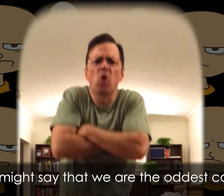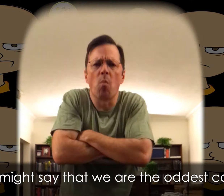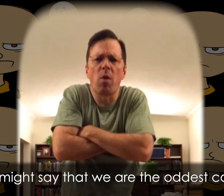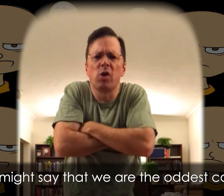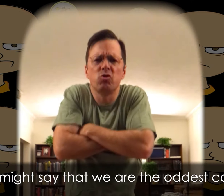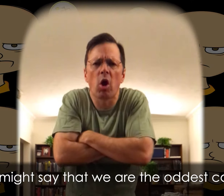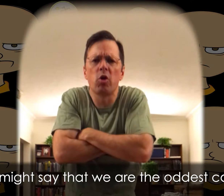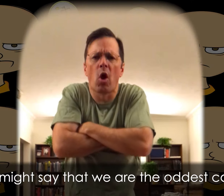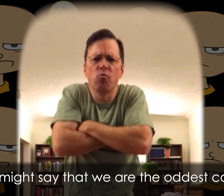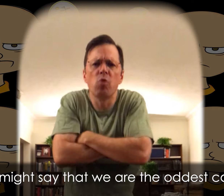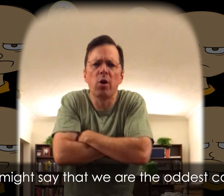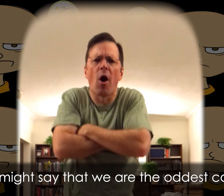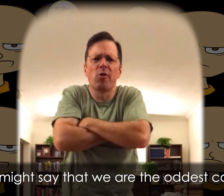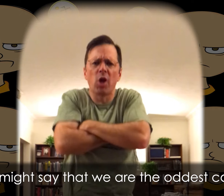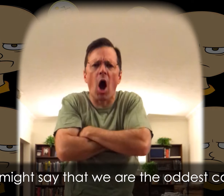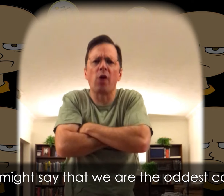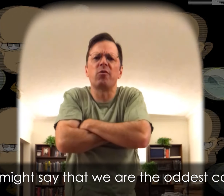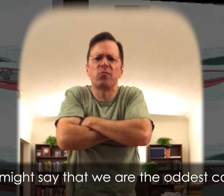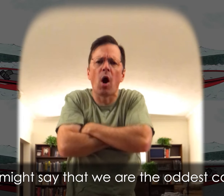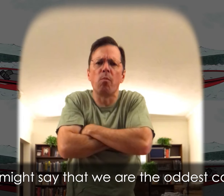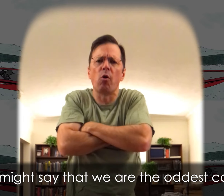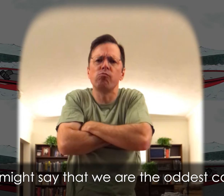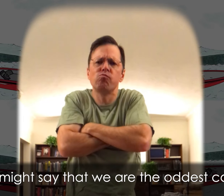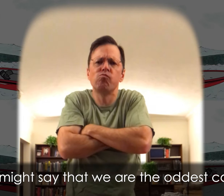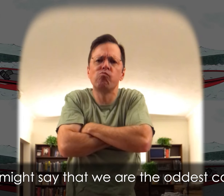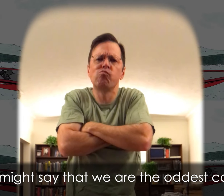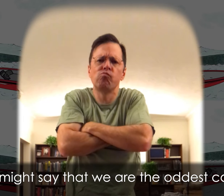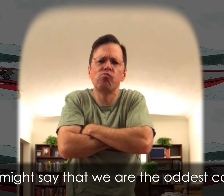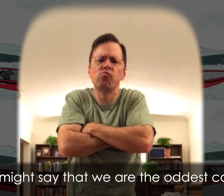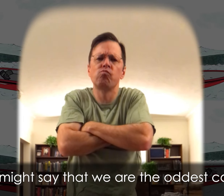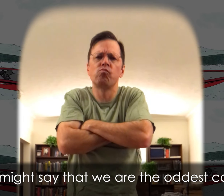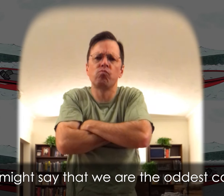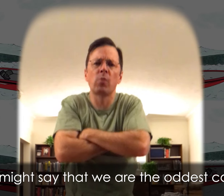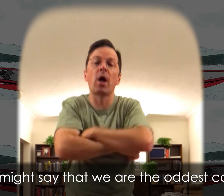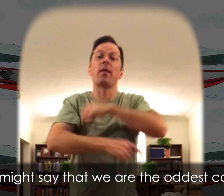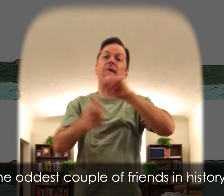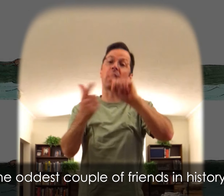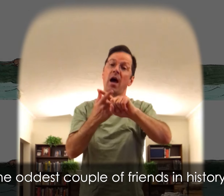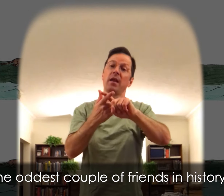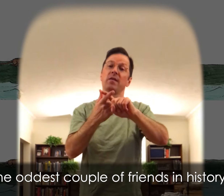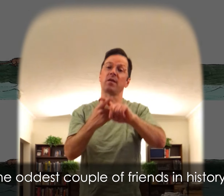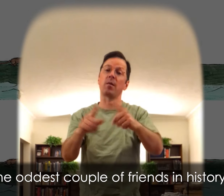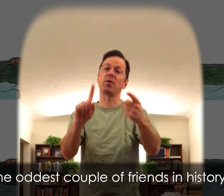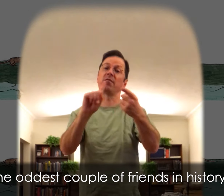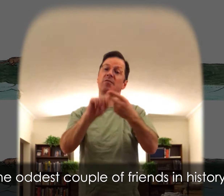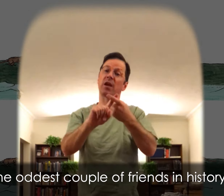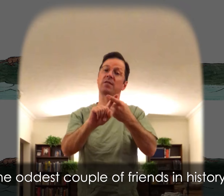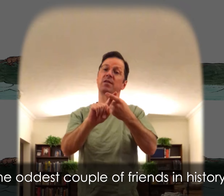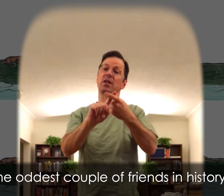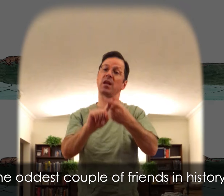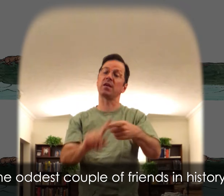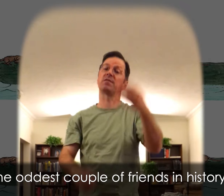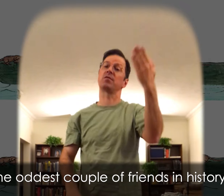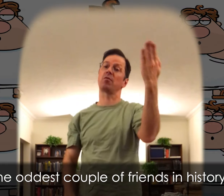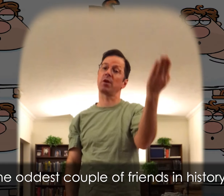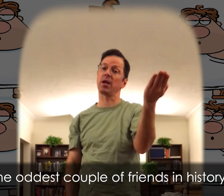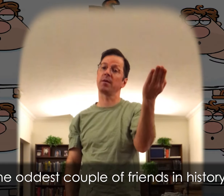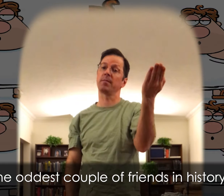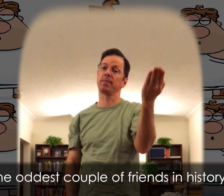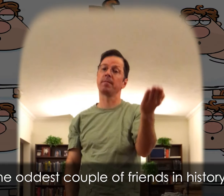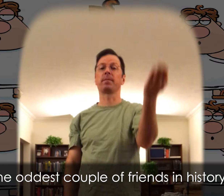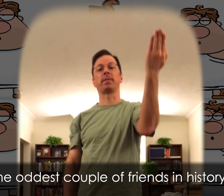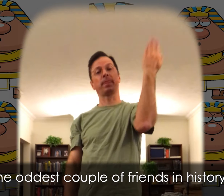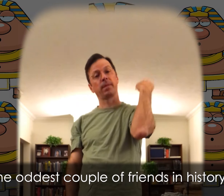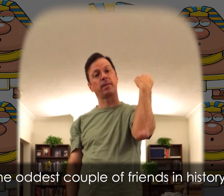Some might say that we are the oddest couple The oddest couple of friends in history